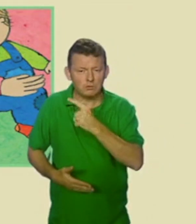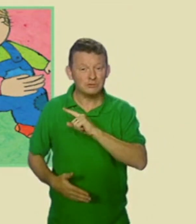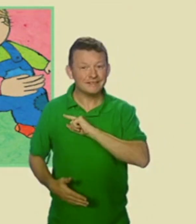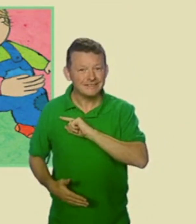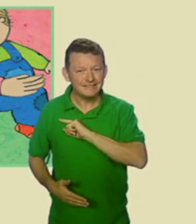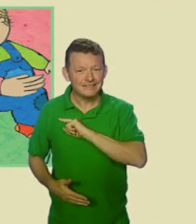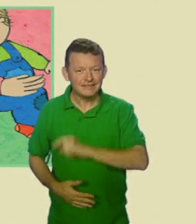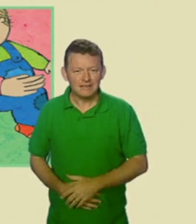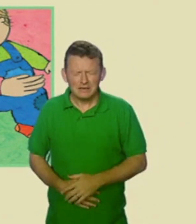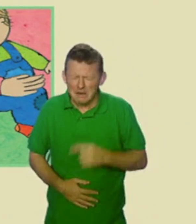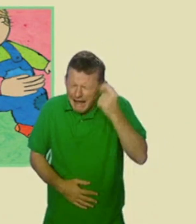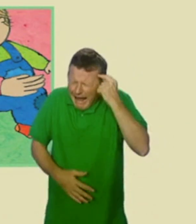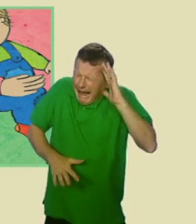Why is baby laughing?